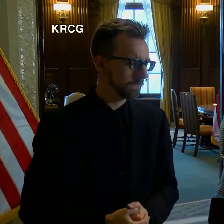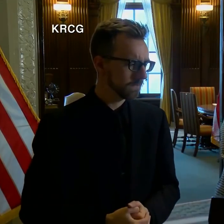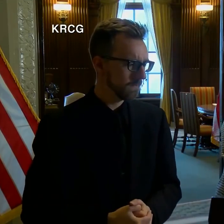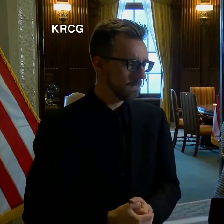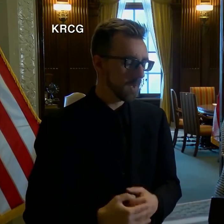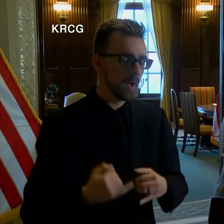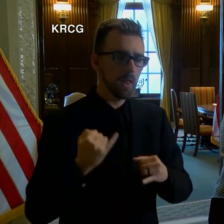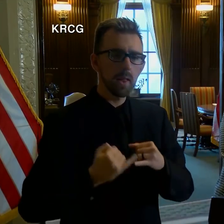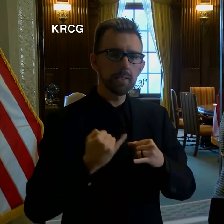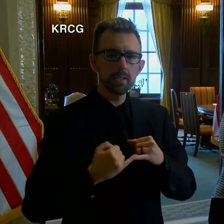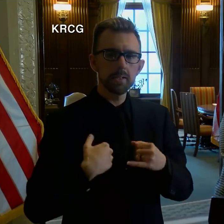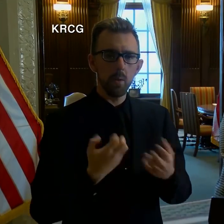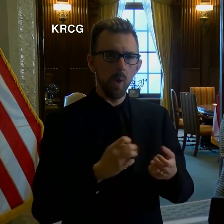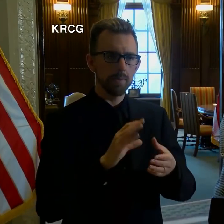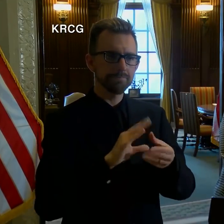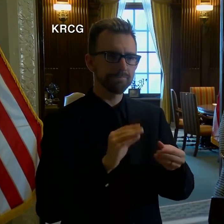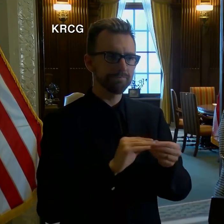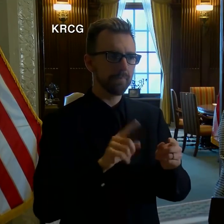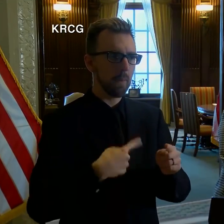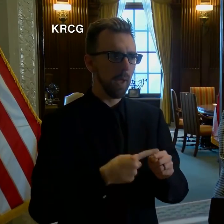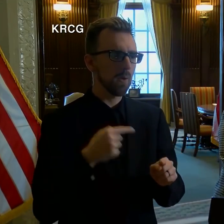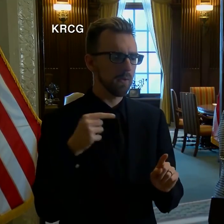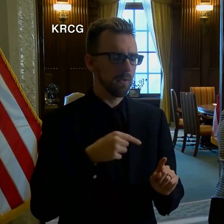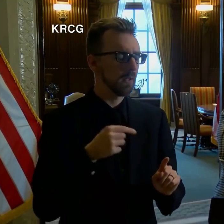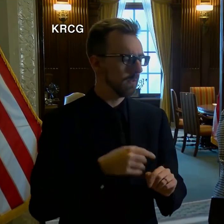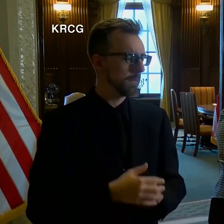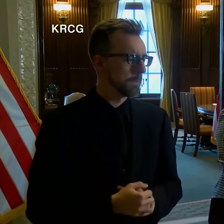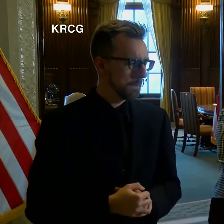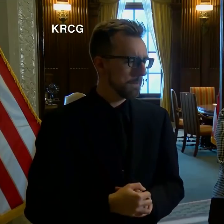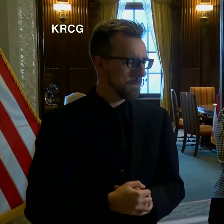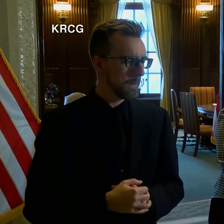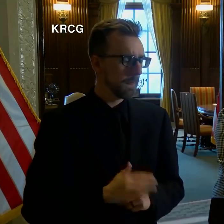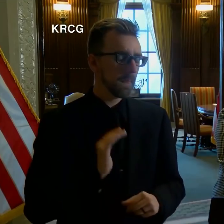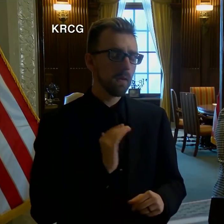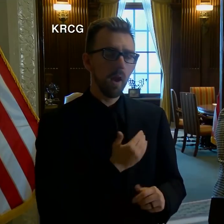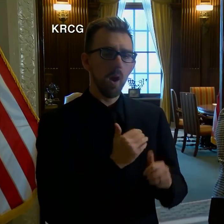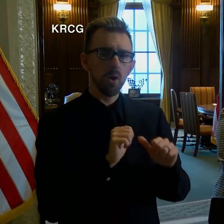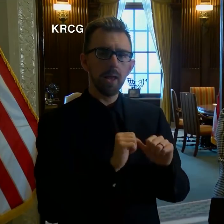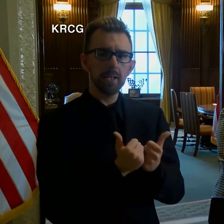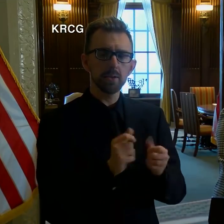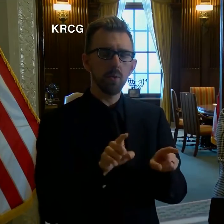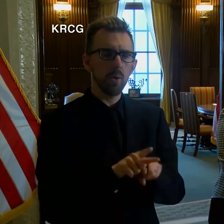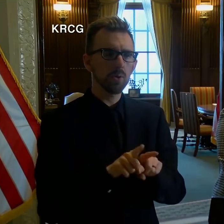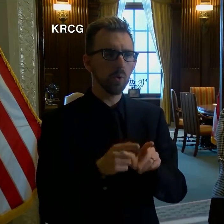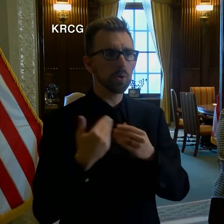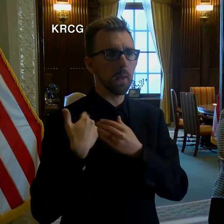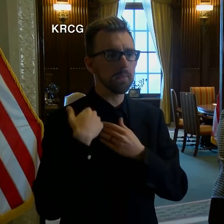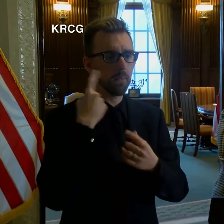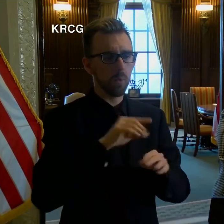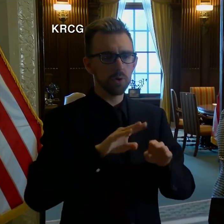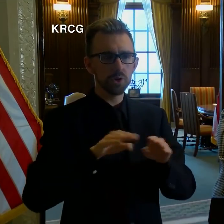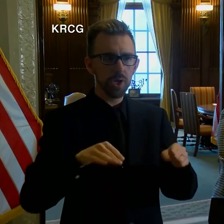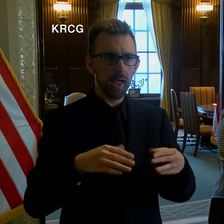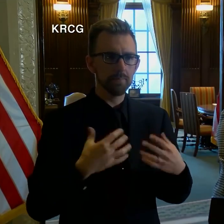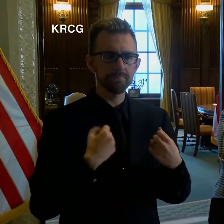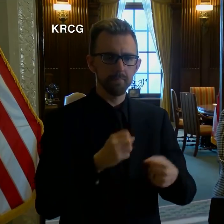Finally, the last thing that I do want to touch on is our agency is also responsible for child welfare.